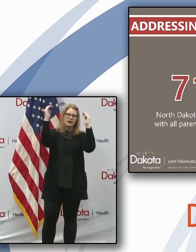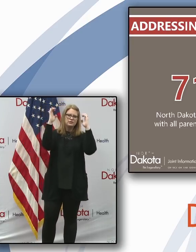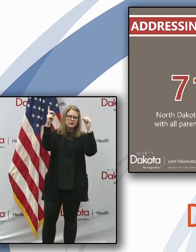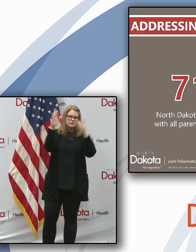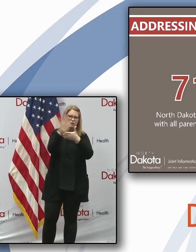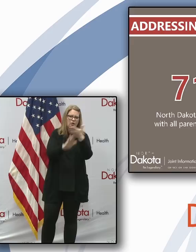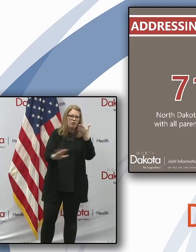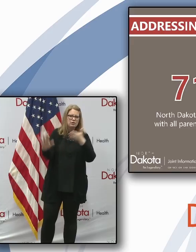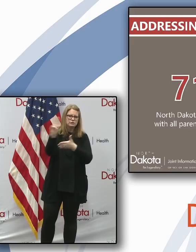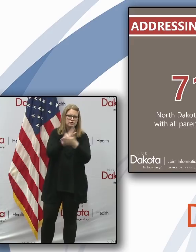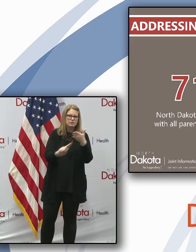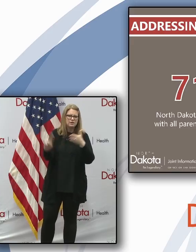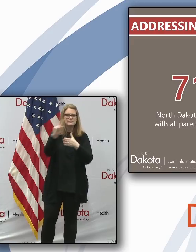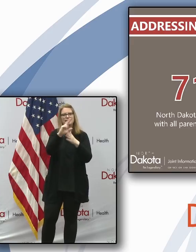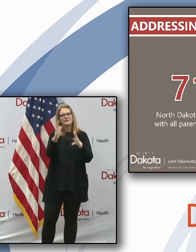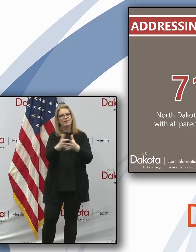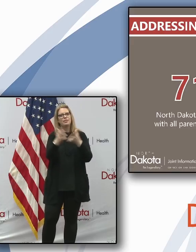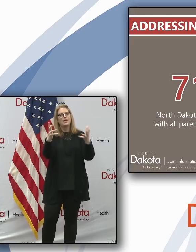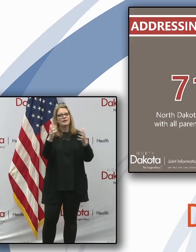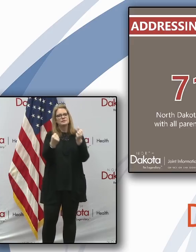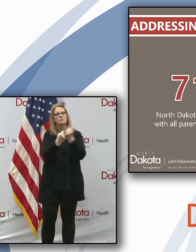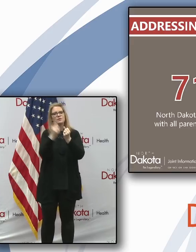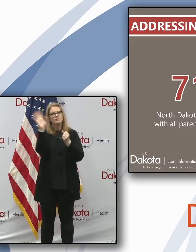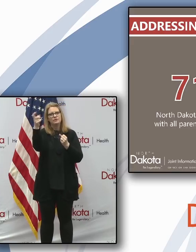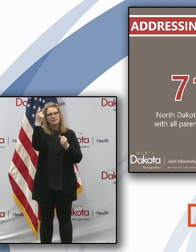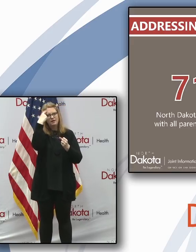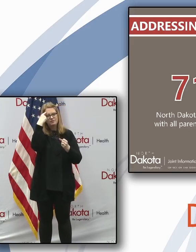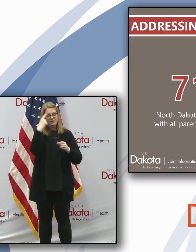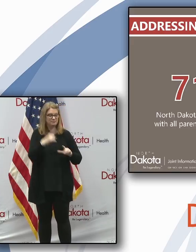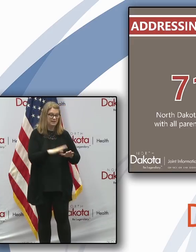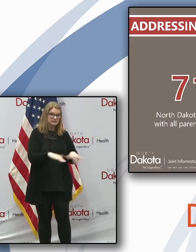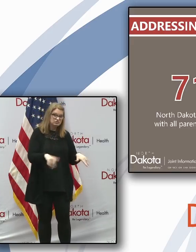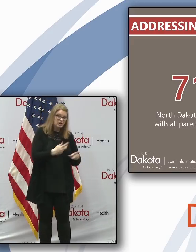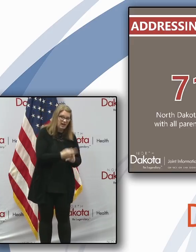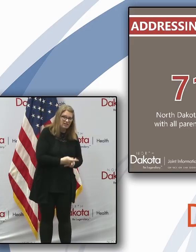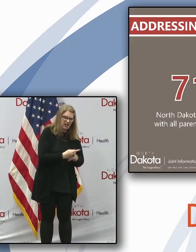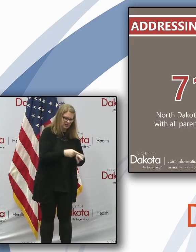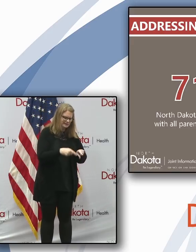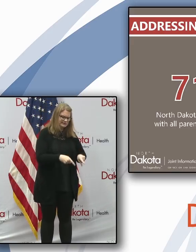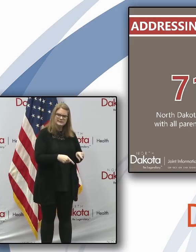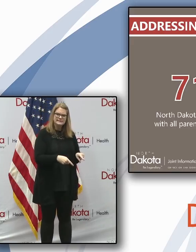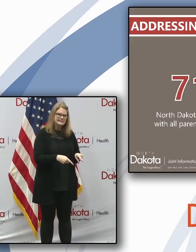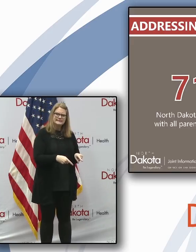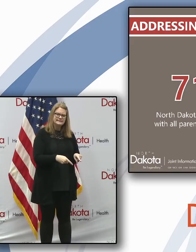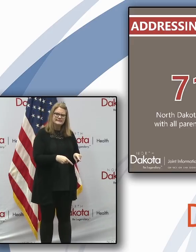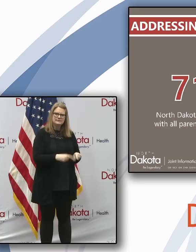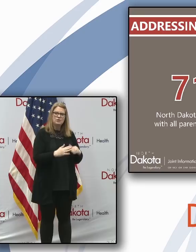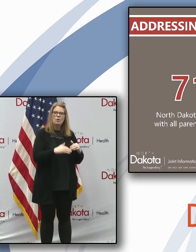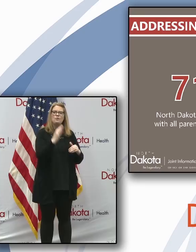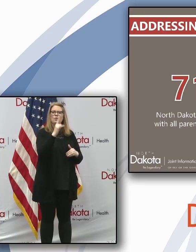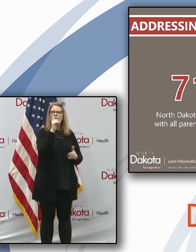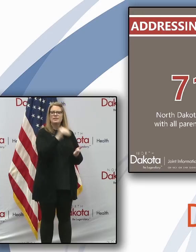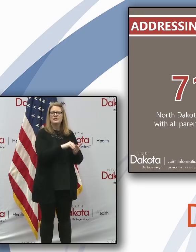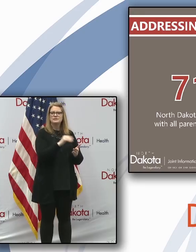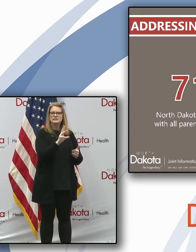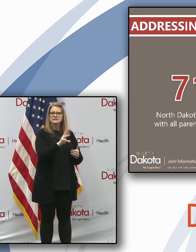government. Child care, not so much. Child care is largely the over 1,600